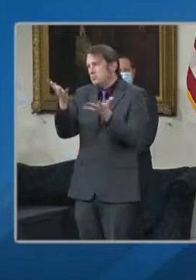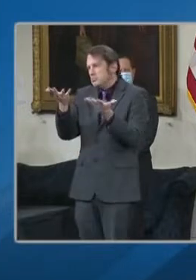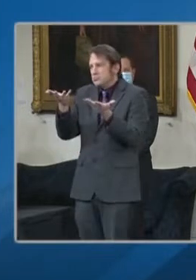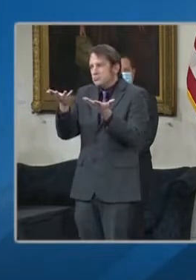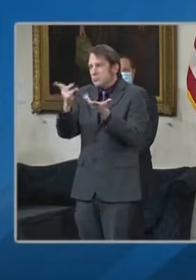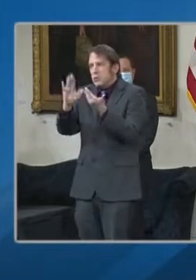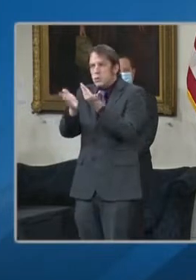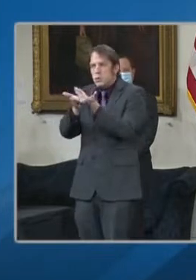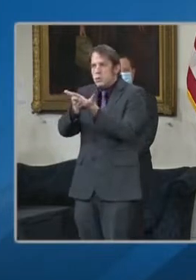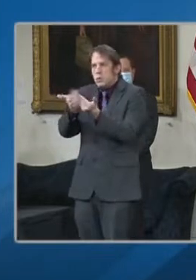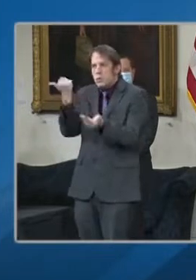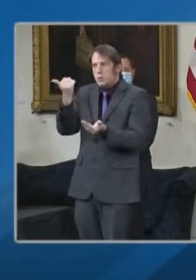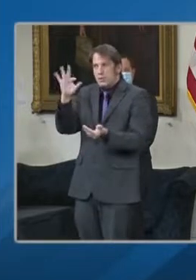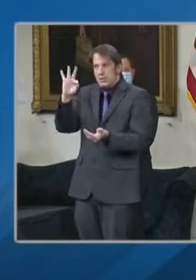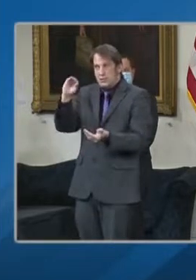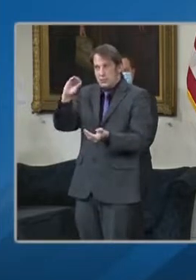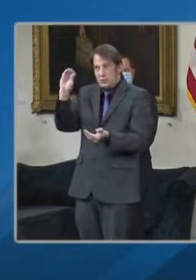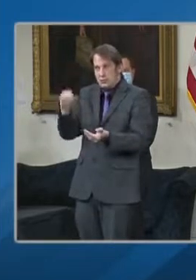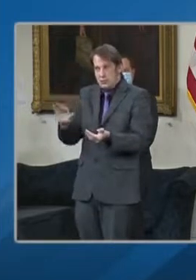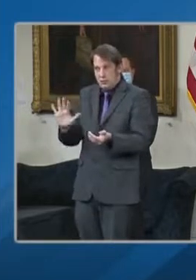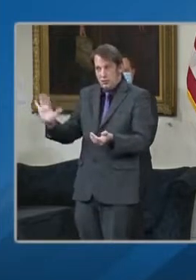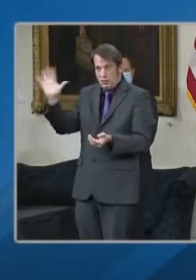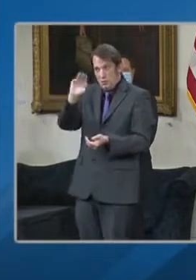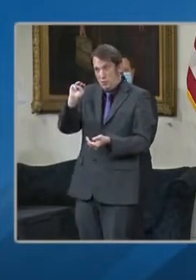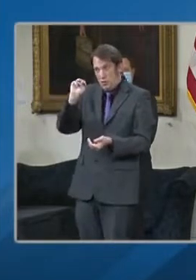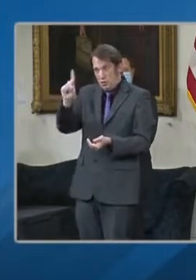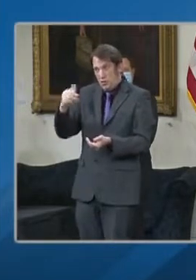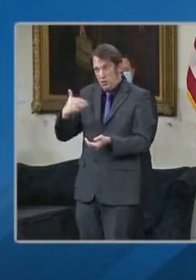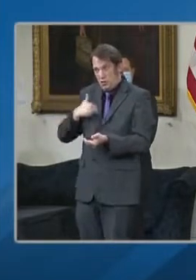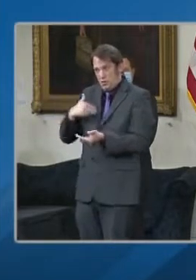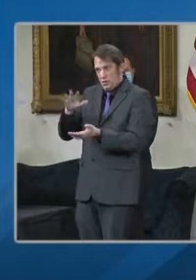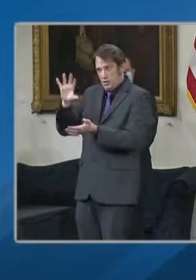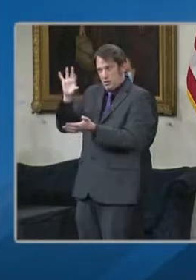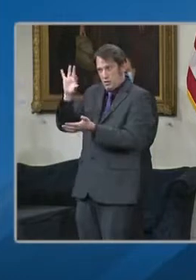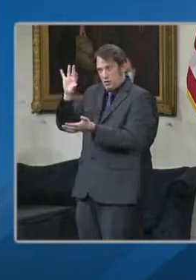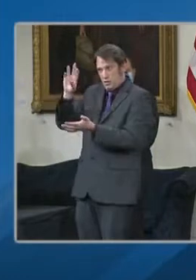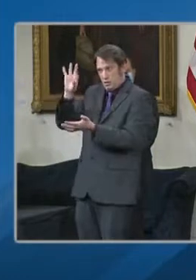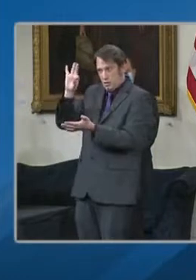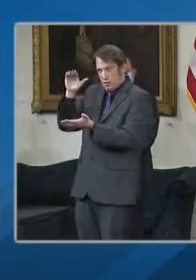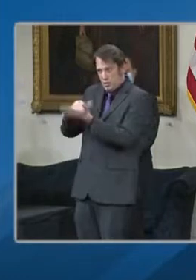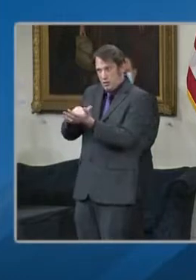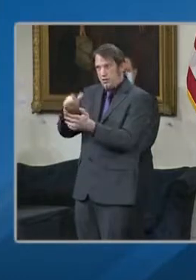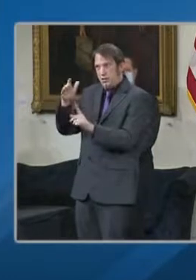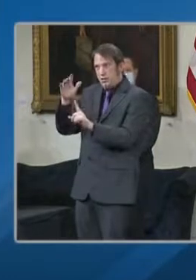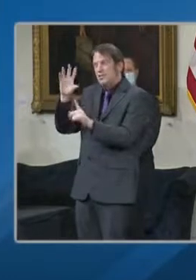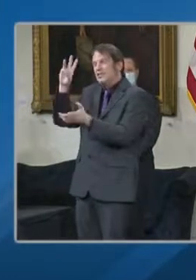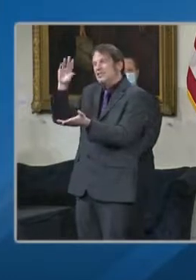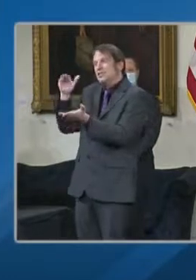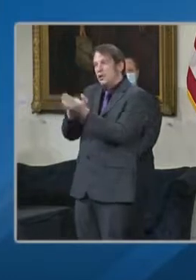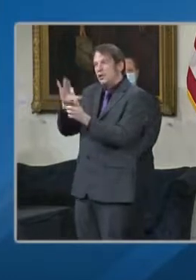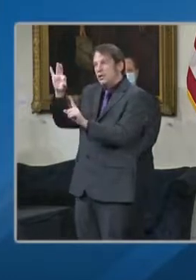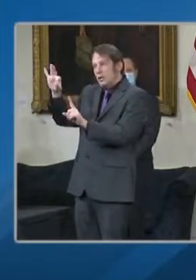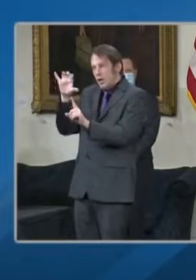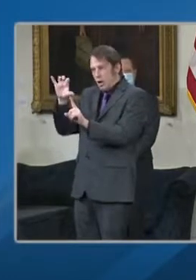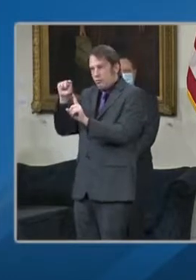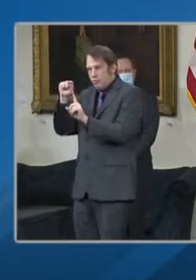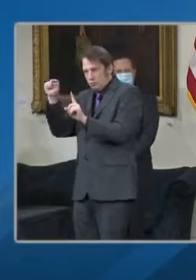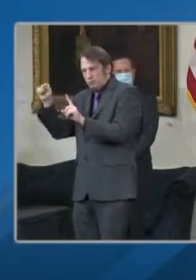,929 COVID deaths have been Marylanders over the age of 60.